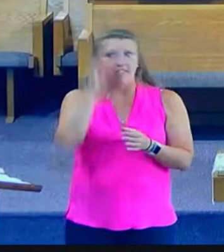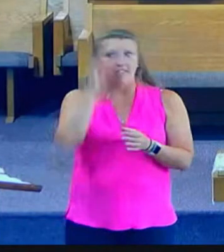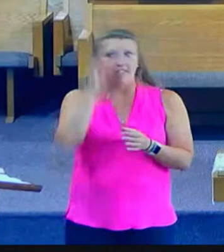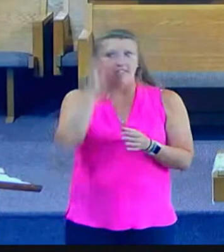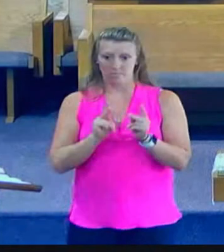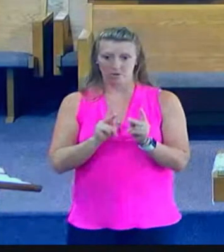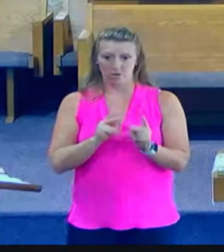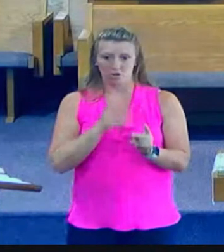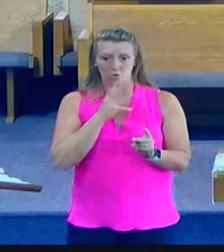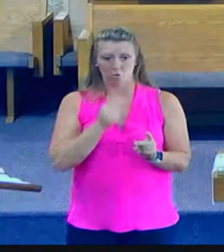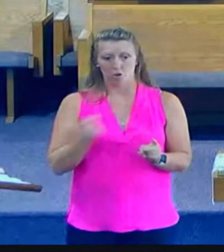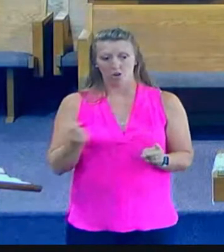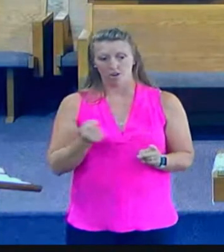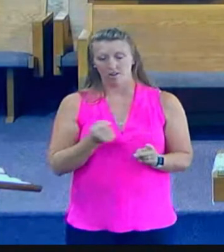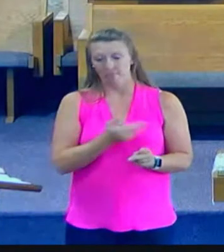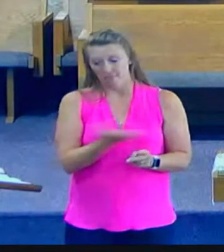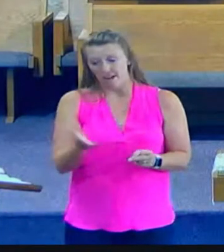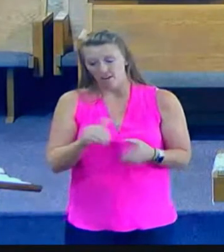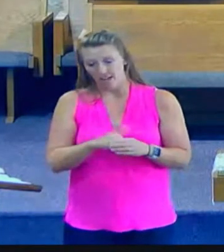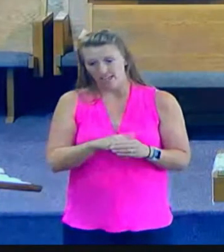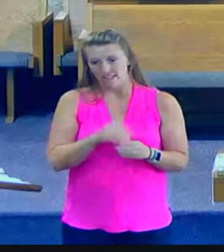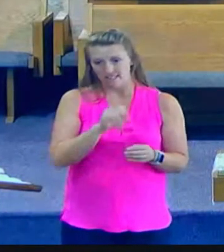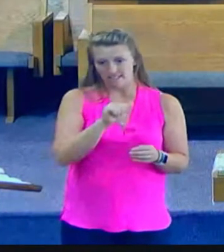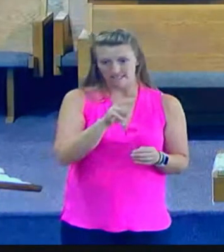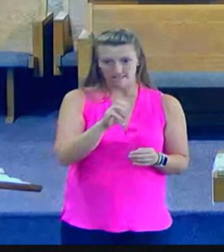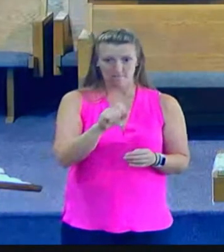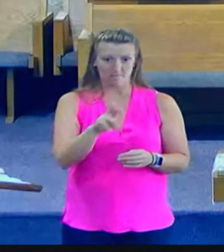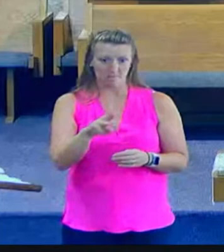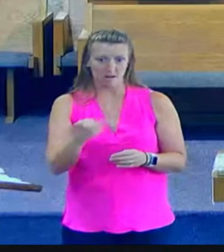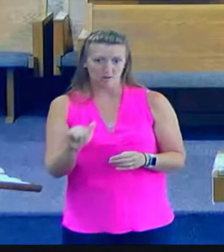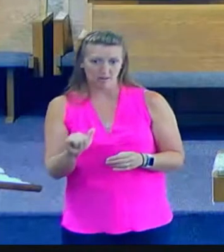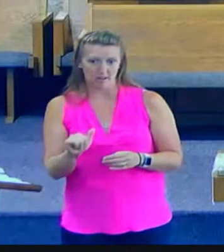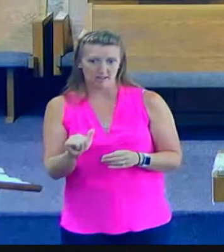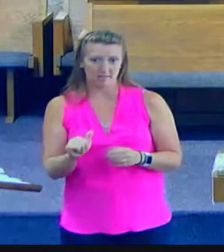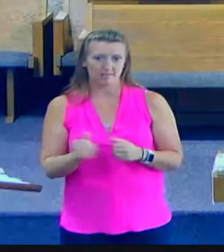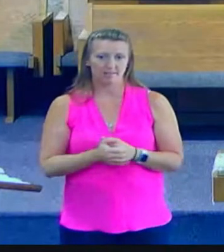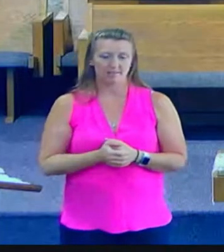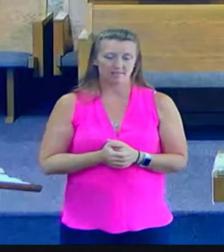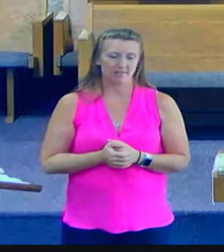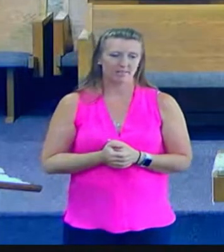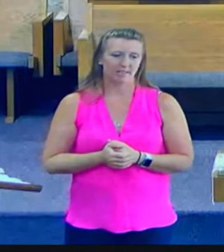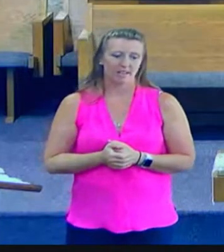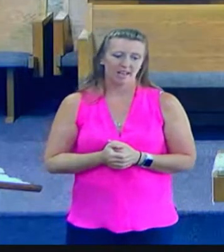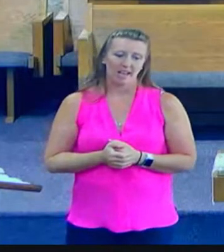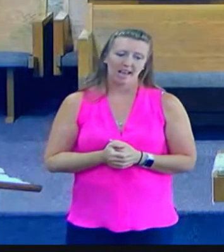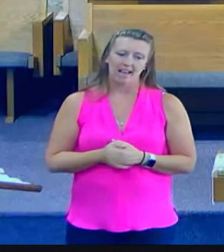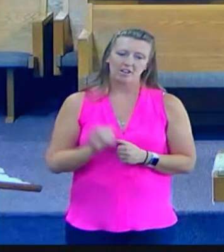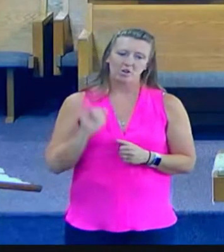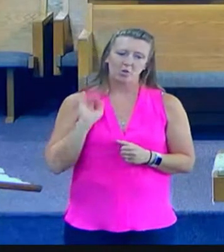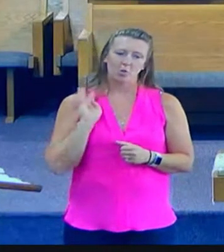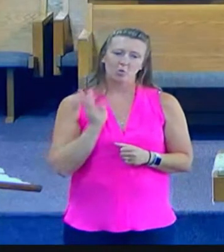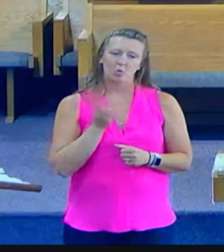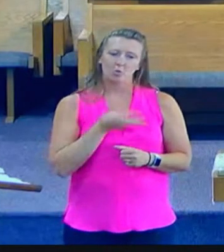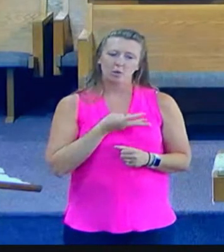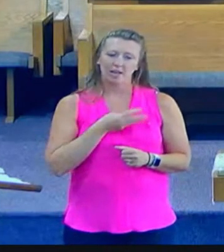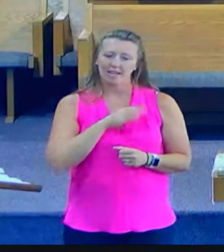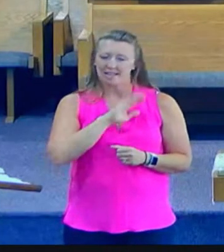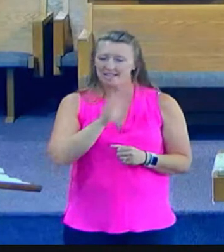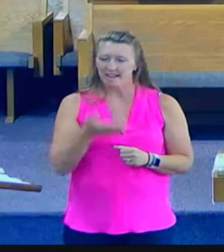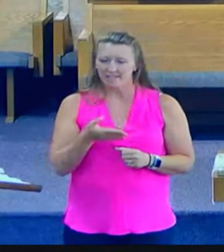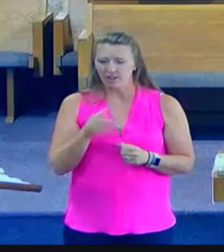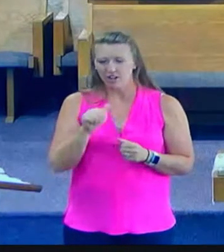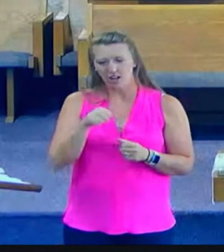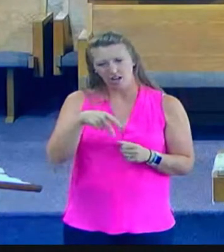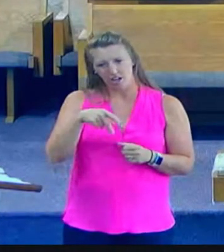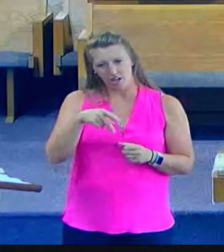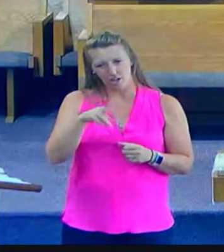We shall never fully appreciate the gospel until we understand the basic truth of predestination. It